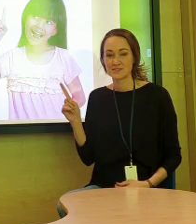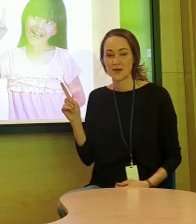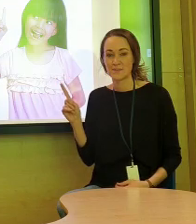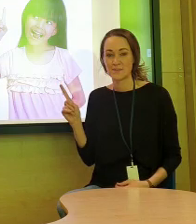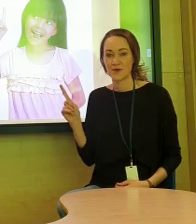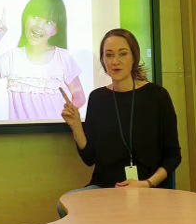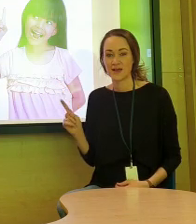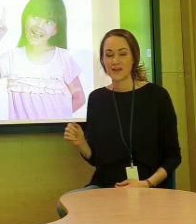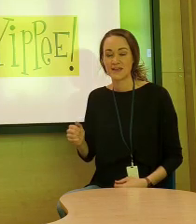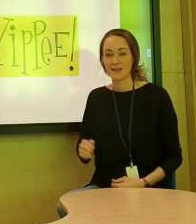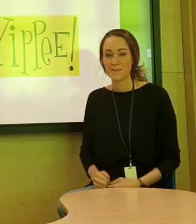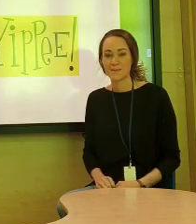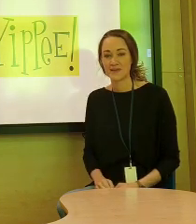some more? Yippee!